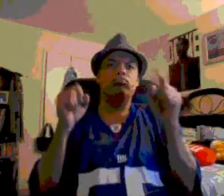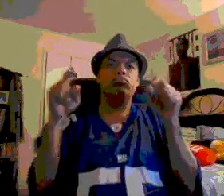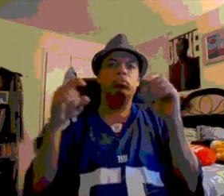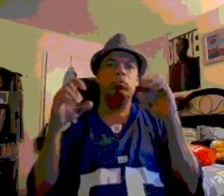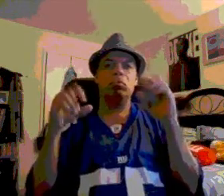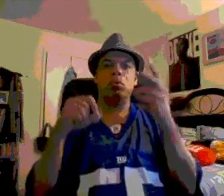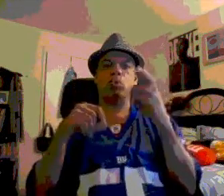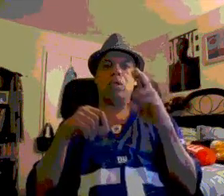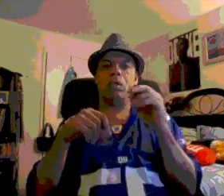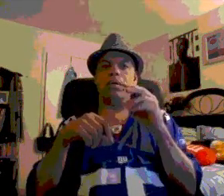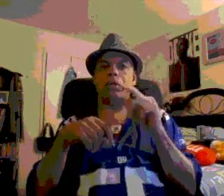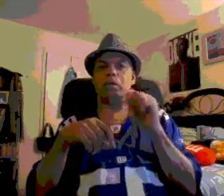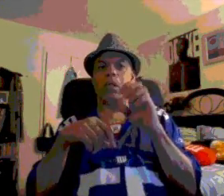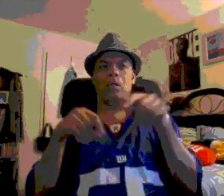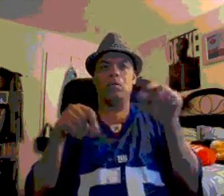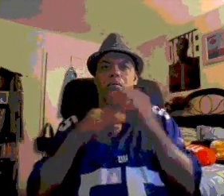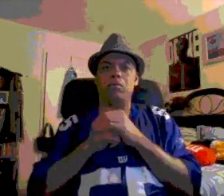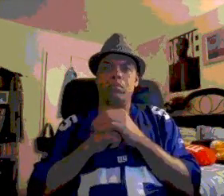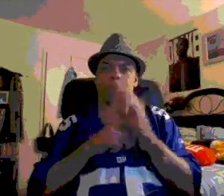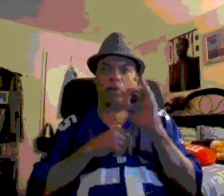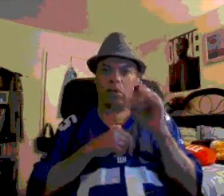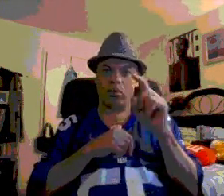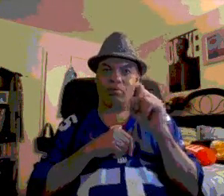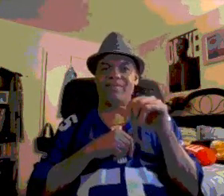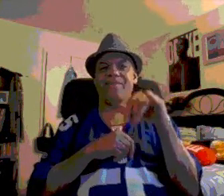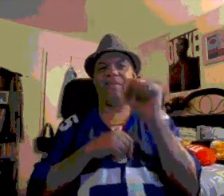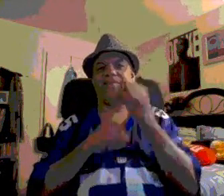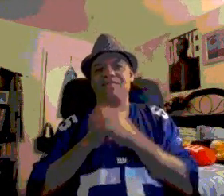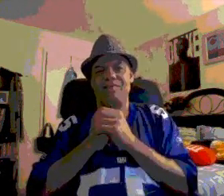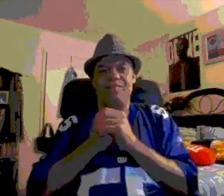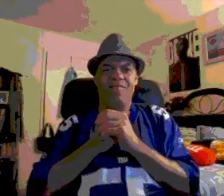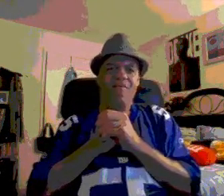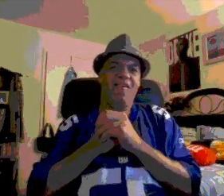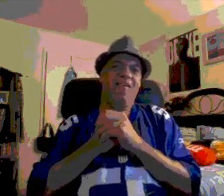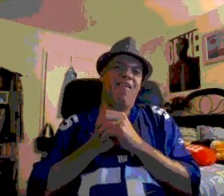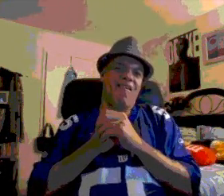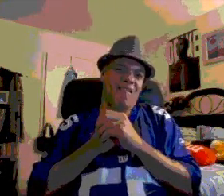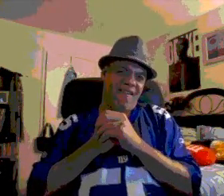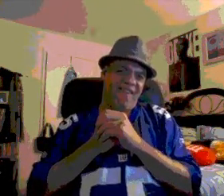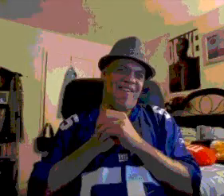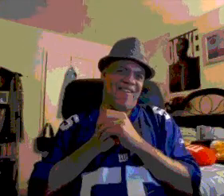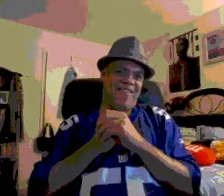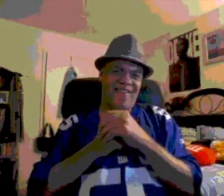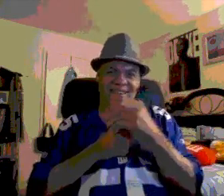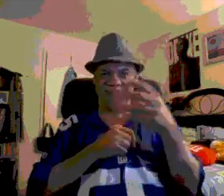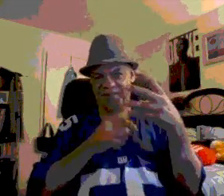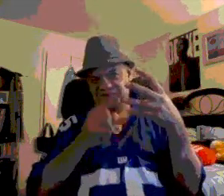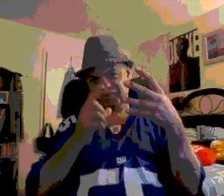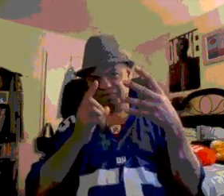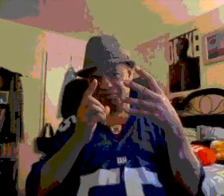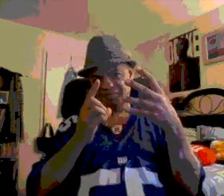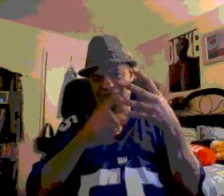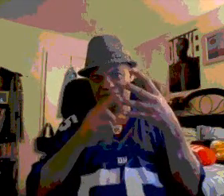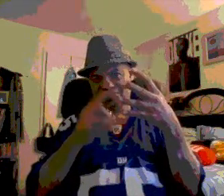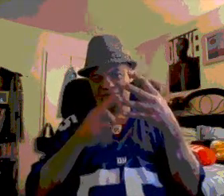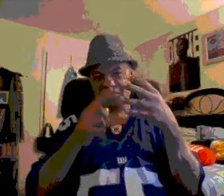Exactly. So now all of a sudden this person who knows what we did and is going to tell is now killing Cubs first? Doesn't make sense. Yeah, but the